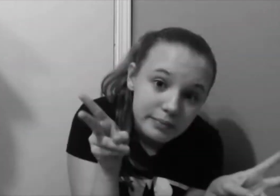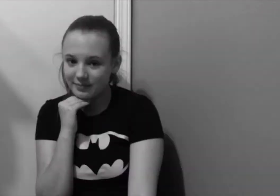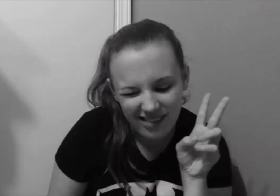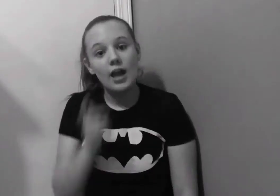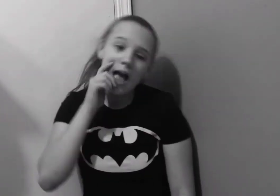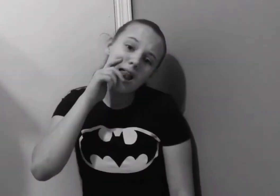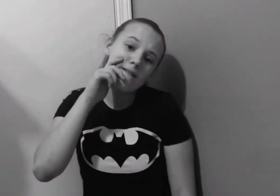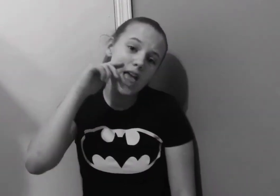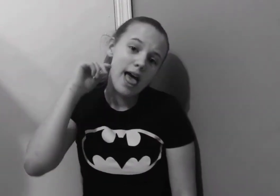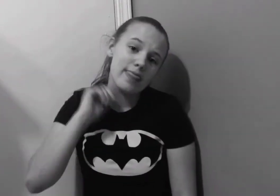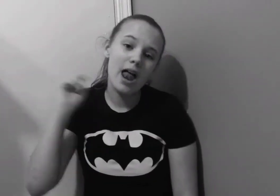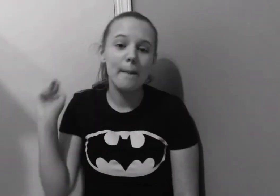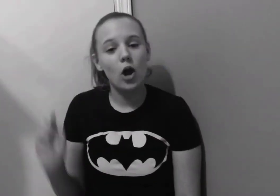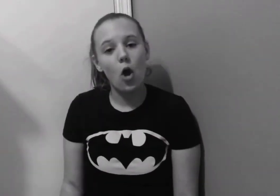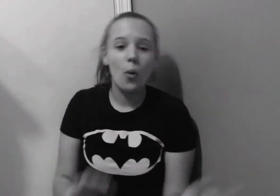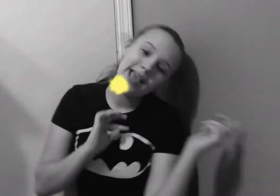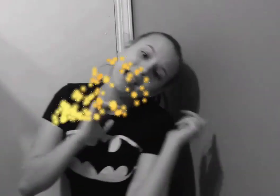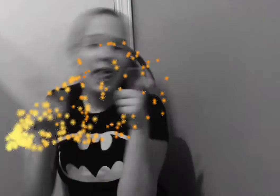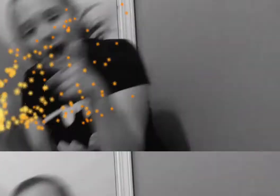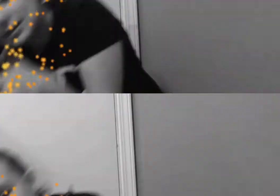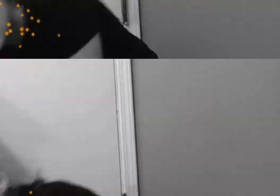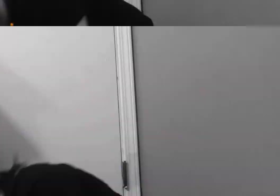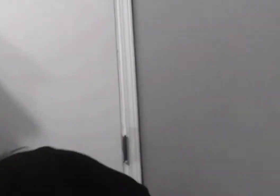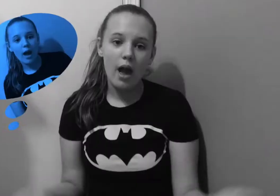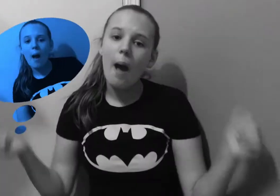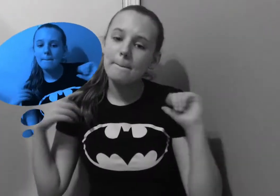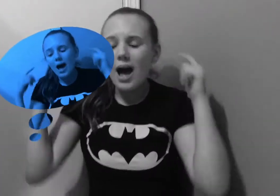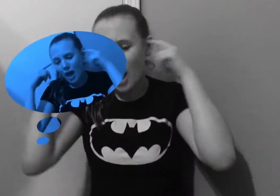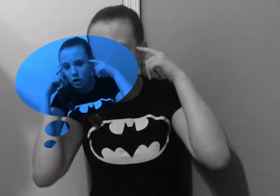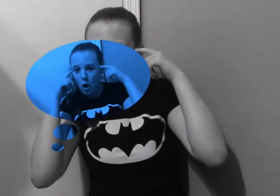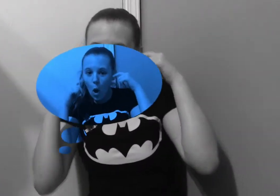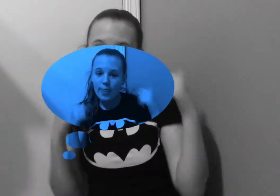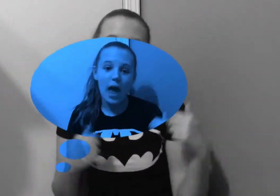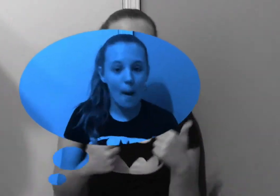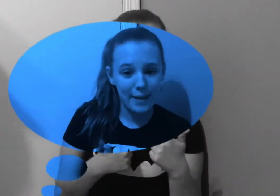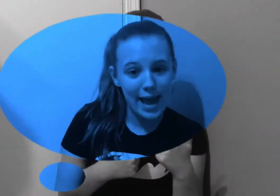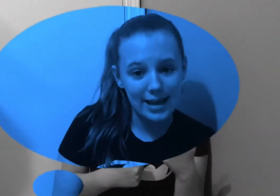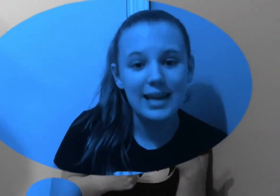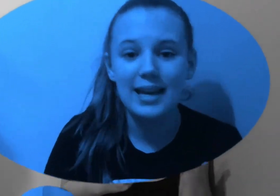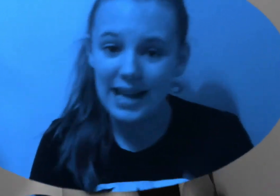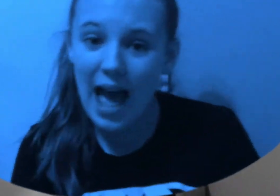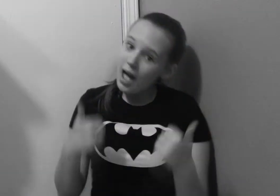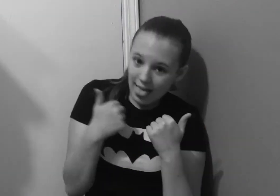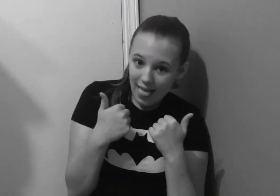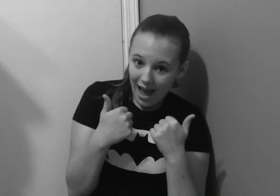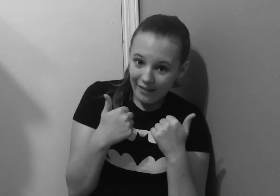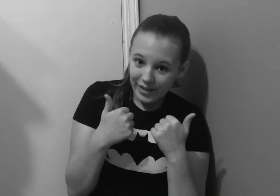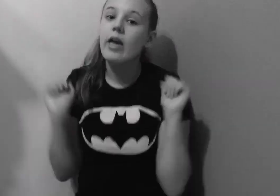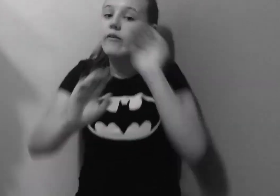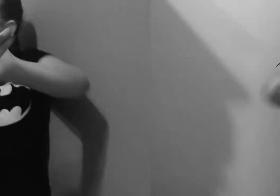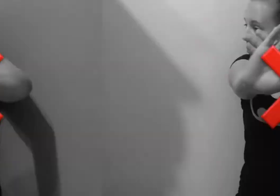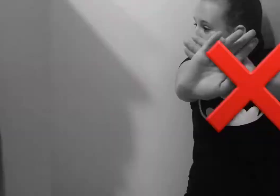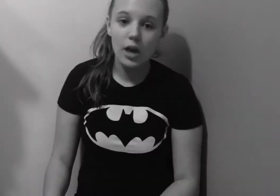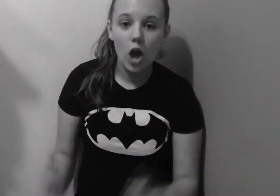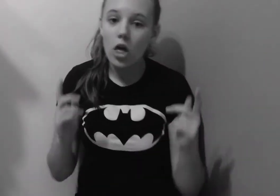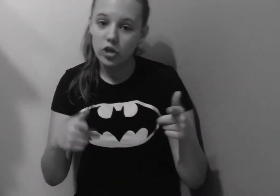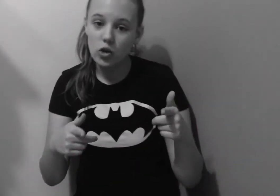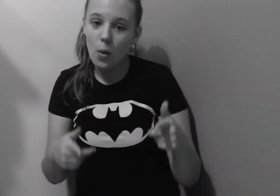Got a feeling that I'm going under But I know that I'll make it out of love If I quit calling you